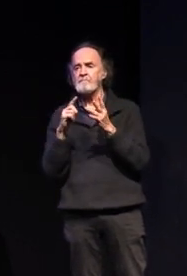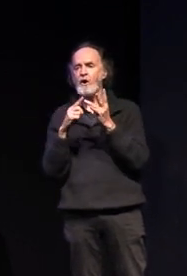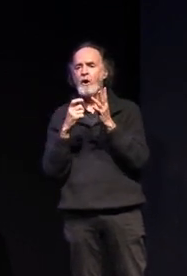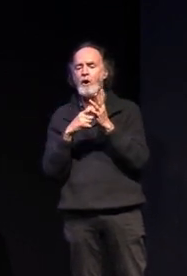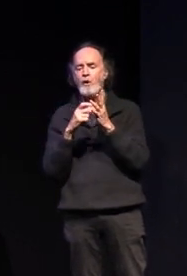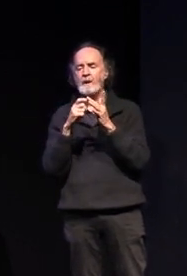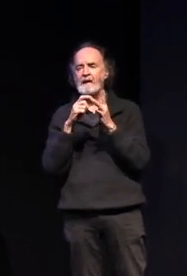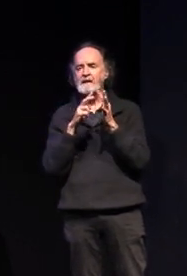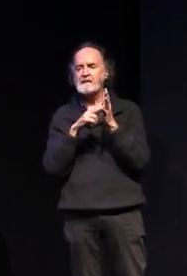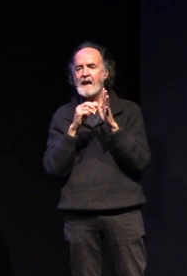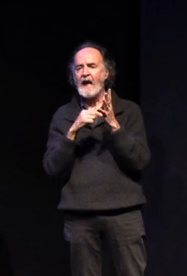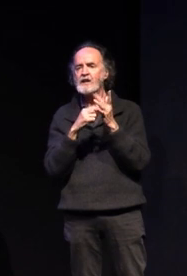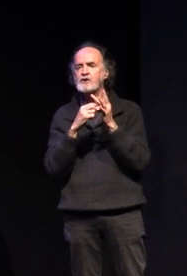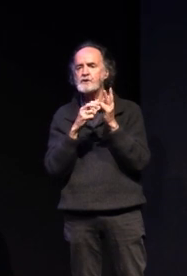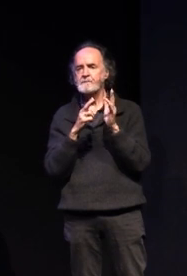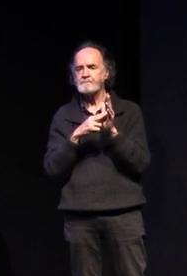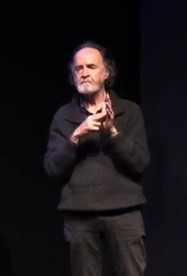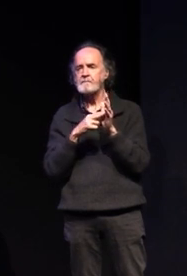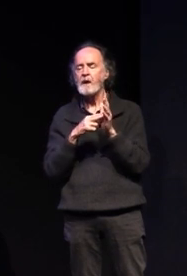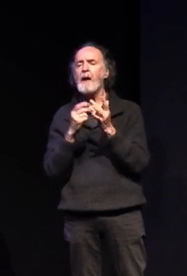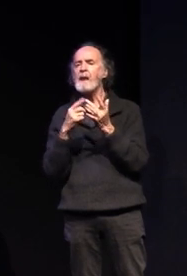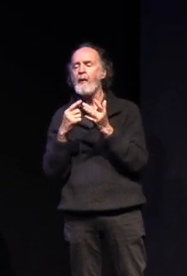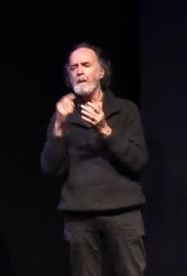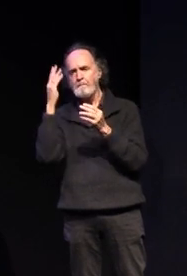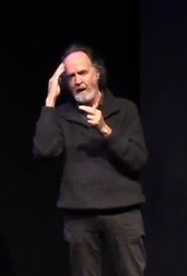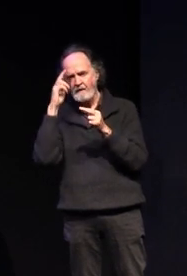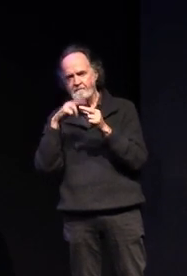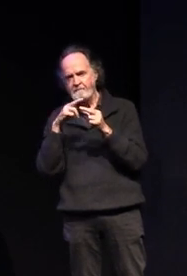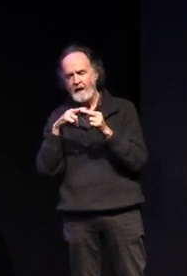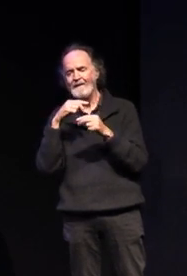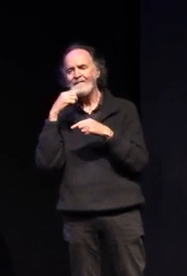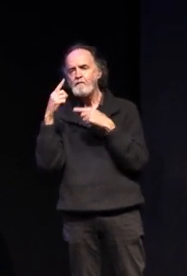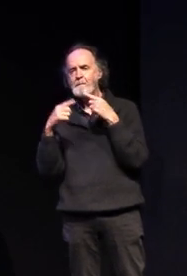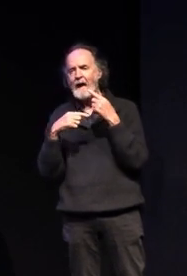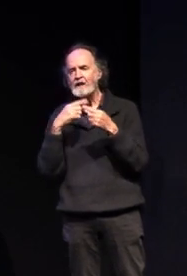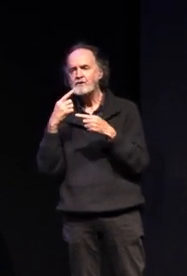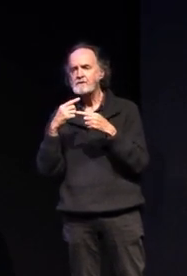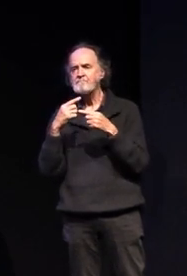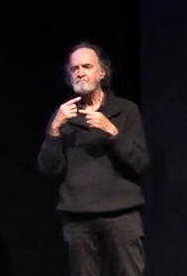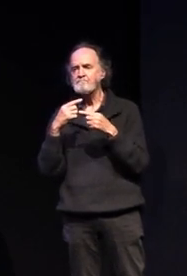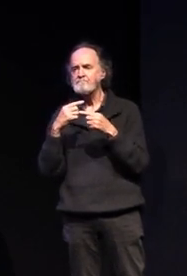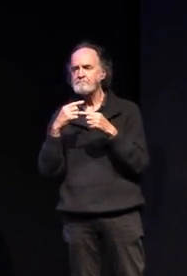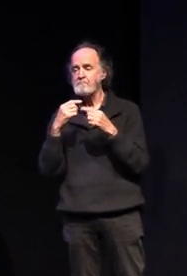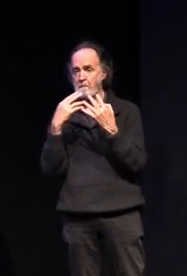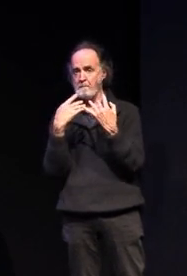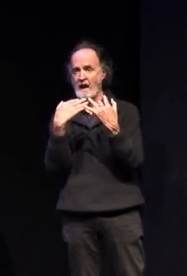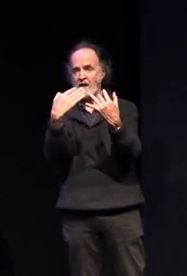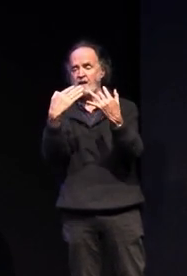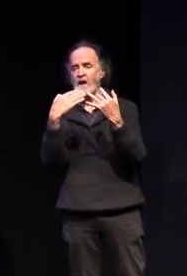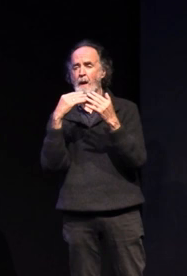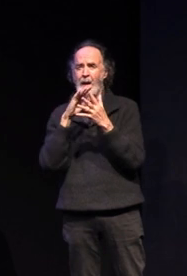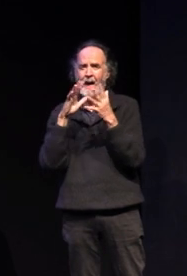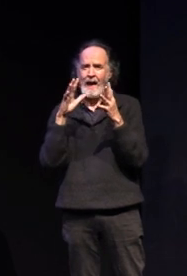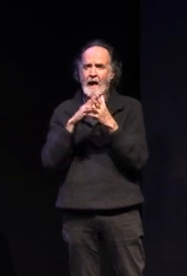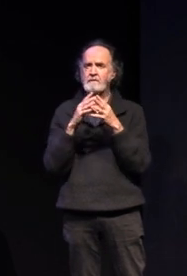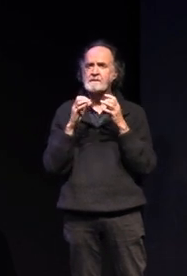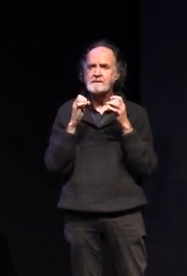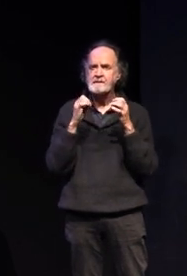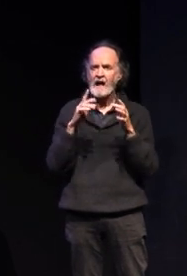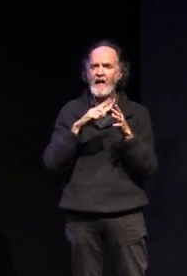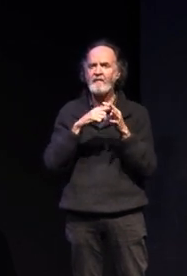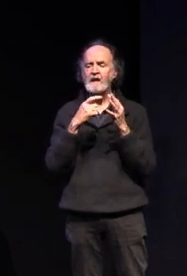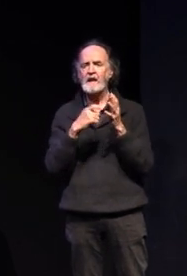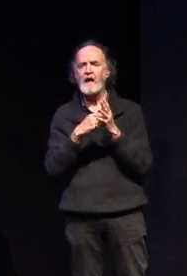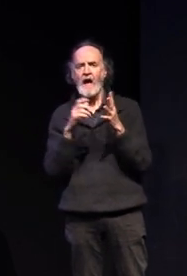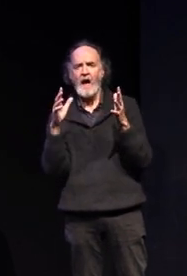as well there will be another parent information session with a lot more detail around the start of year around how parents can get involved